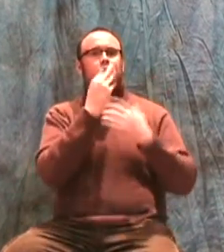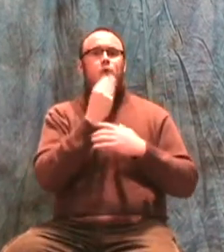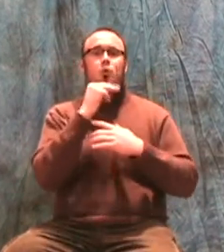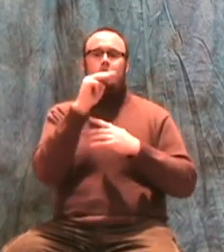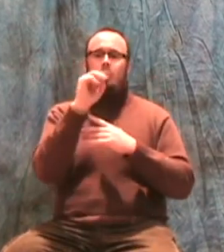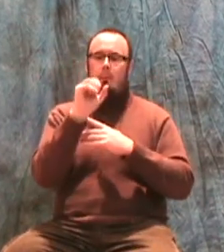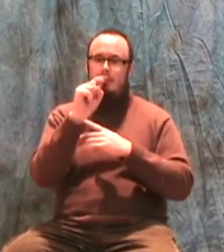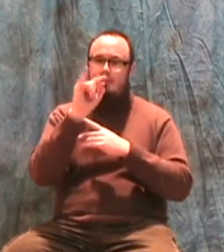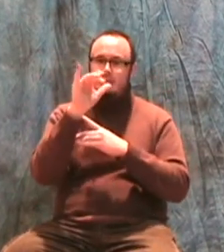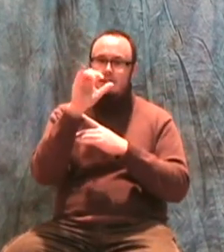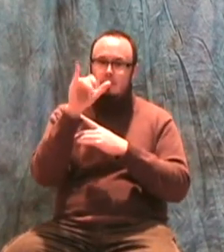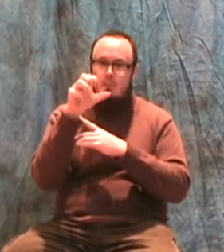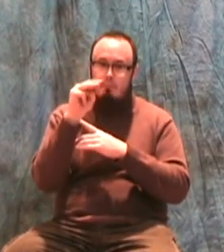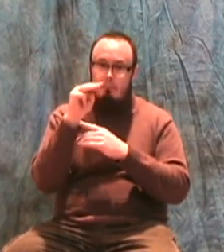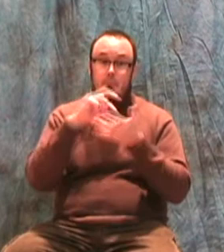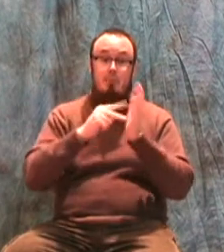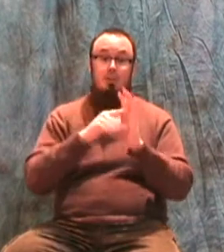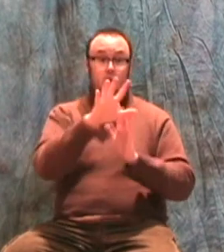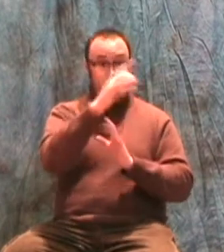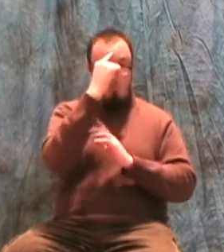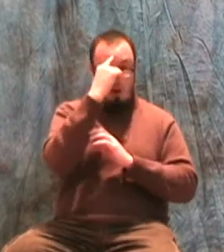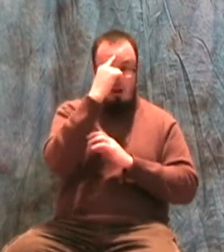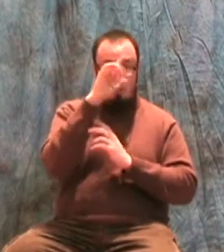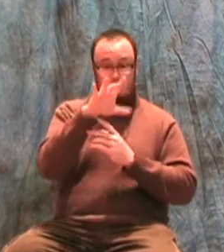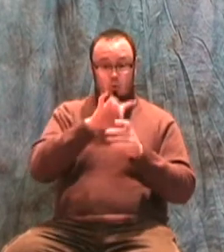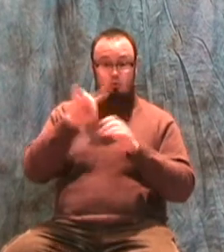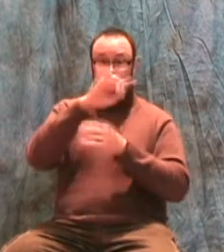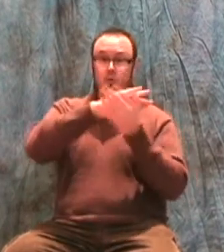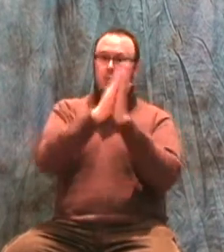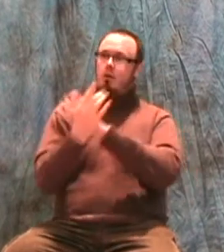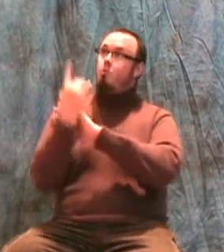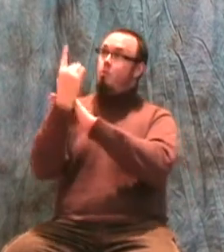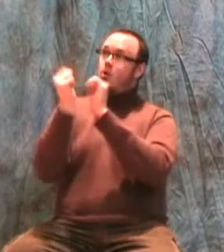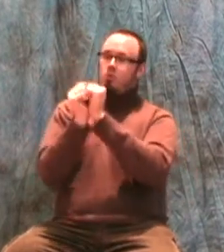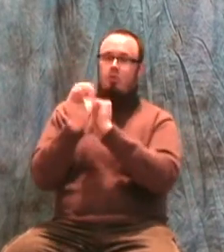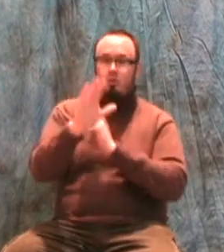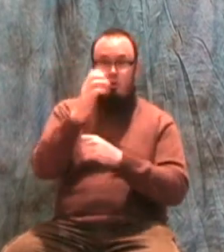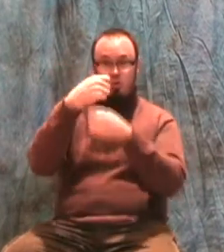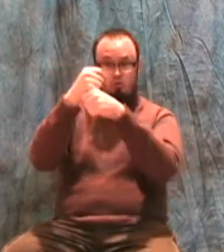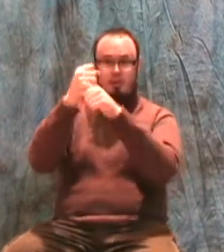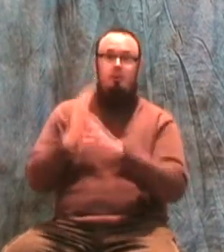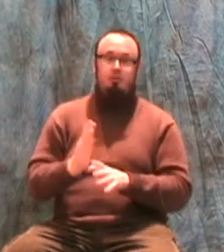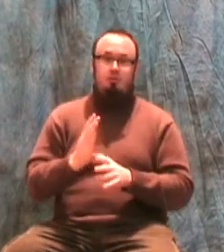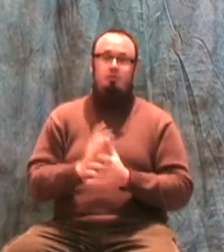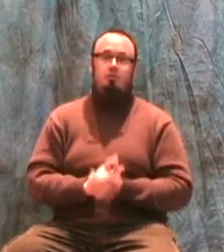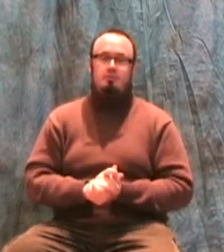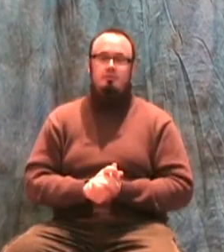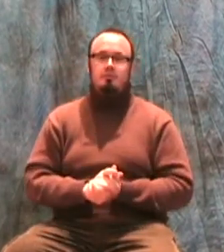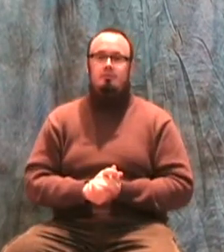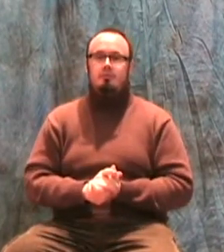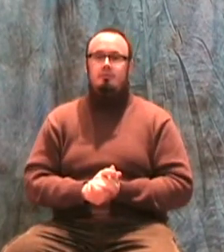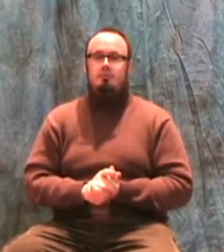mysticism you are making your mind and soul one with your creator later and I